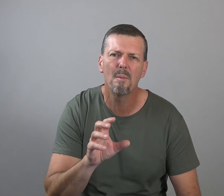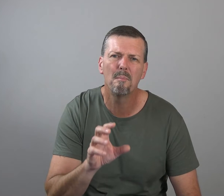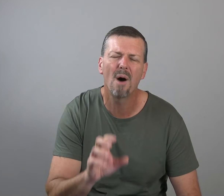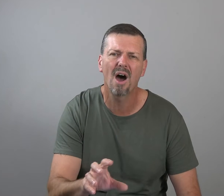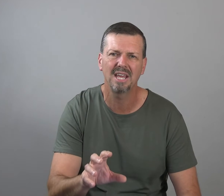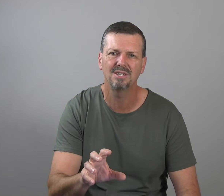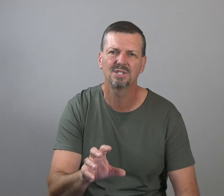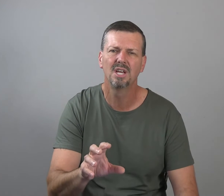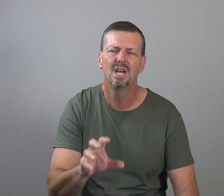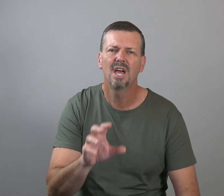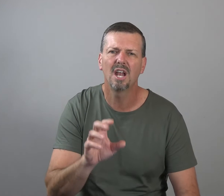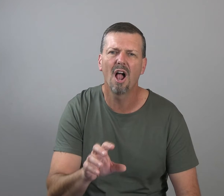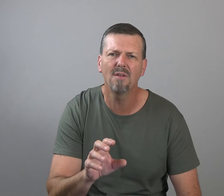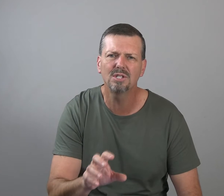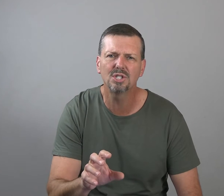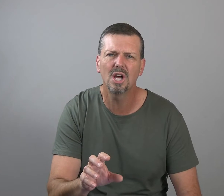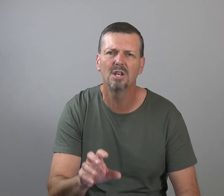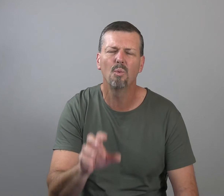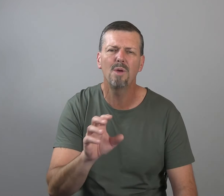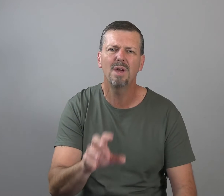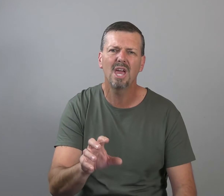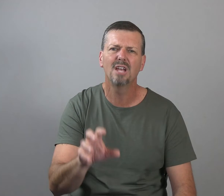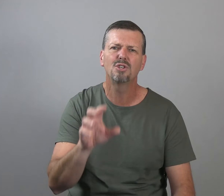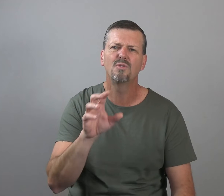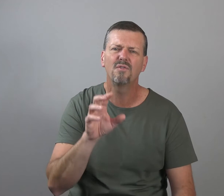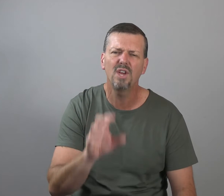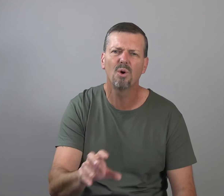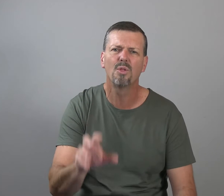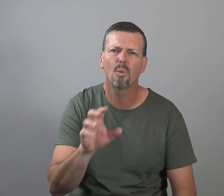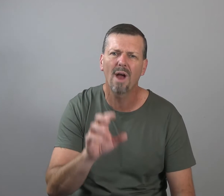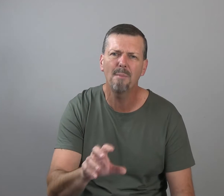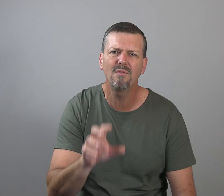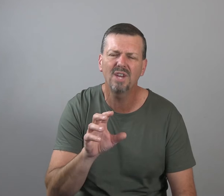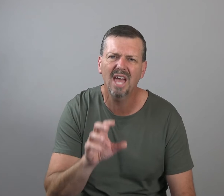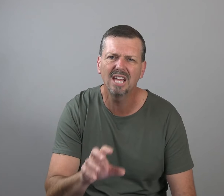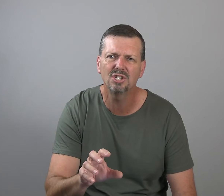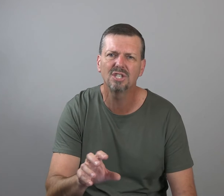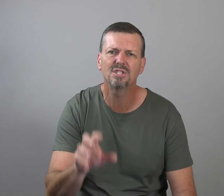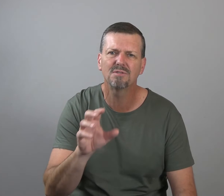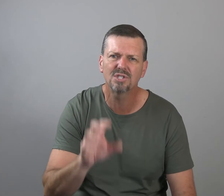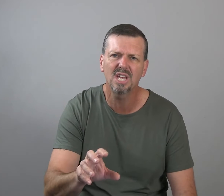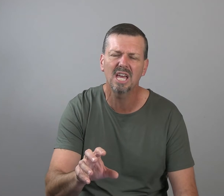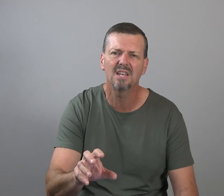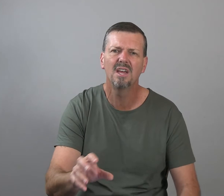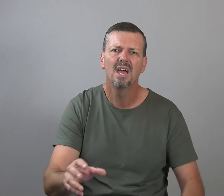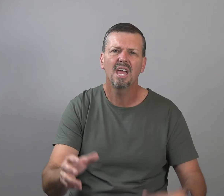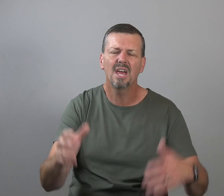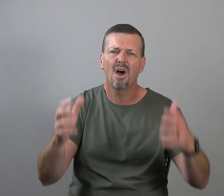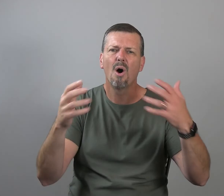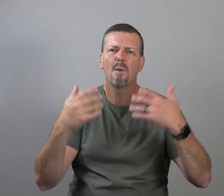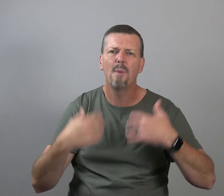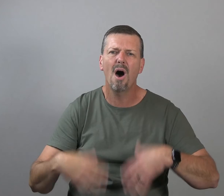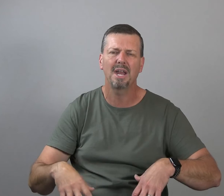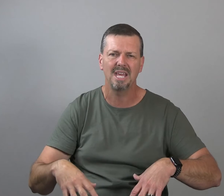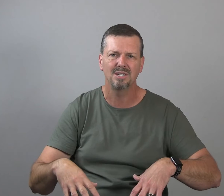bodies. And all of a sudden, we began to feel the ramifications of sin in our bodies